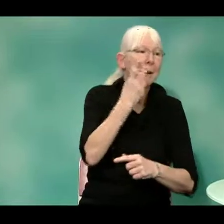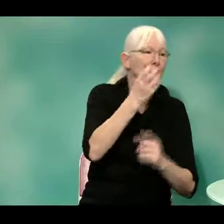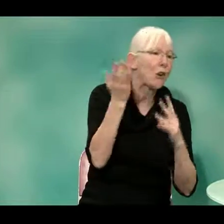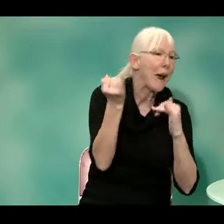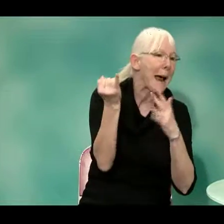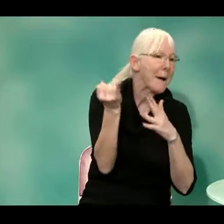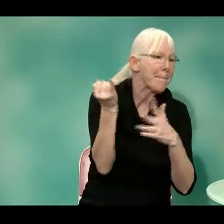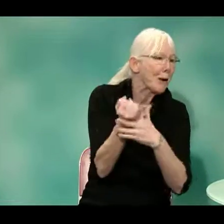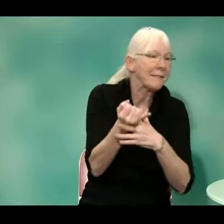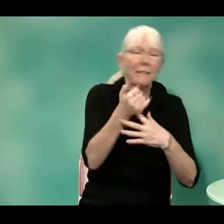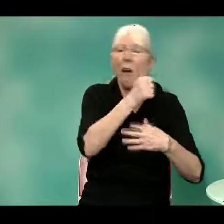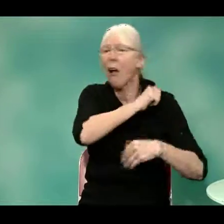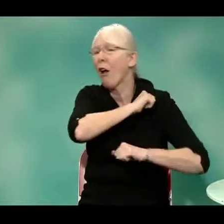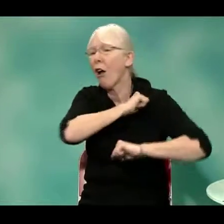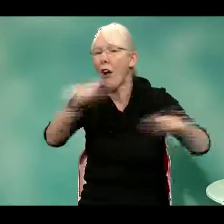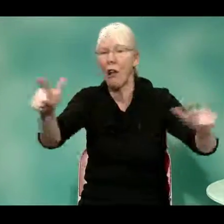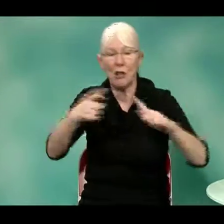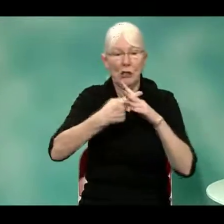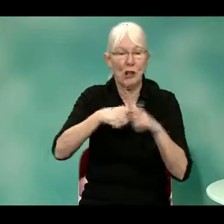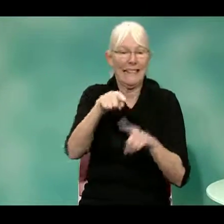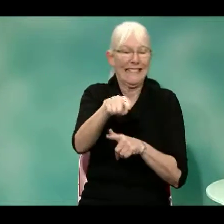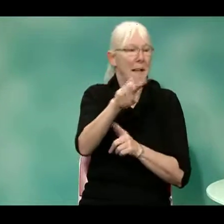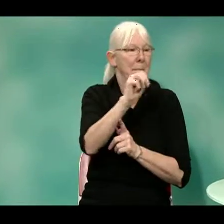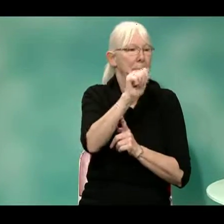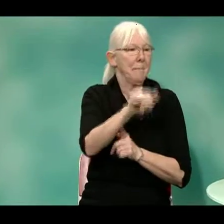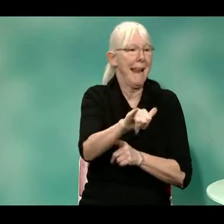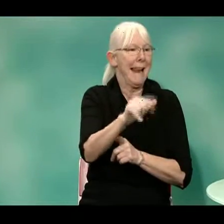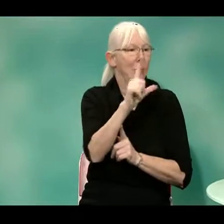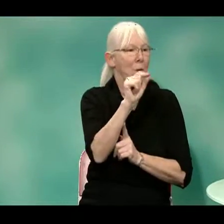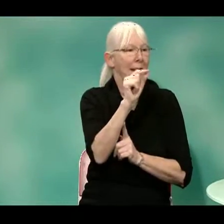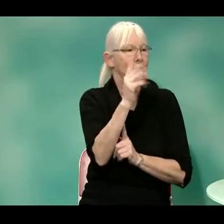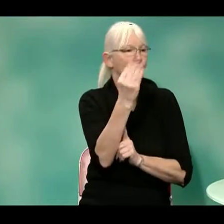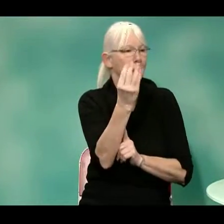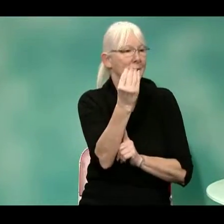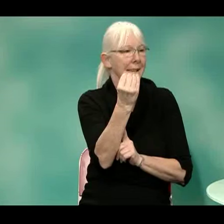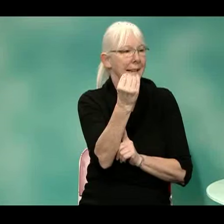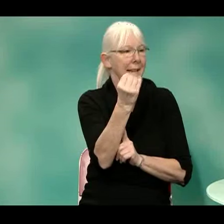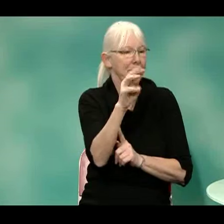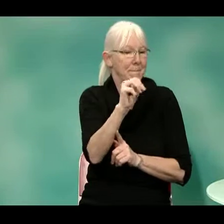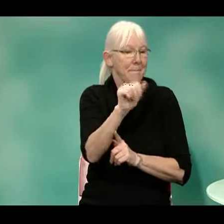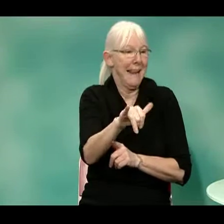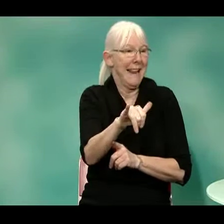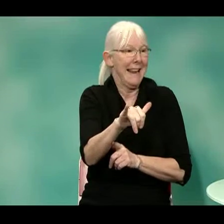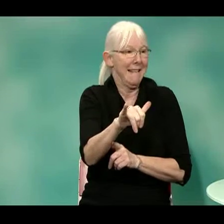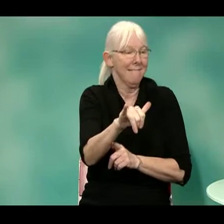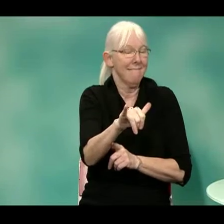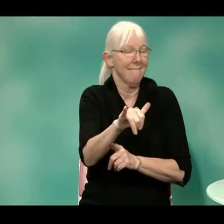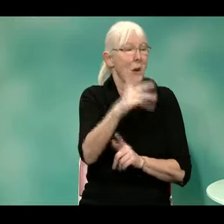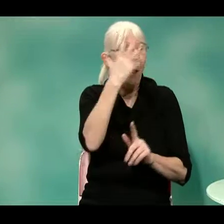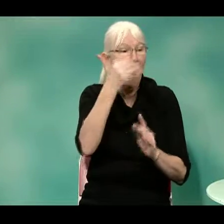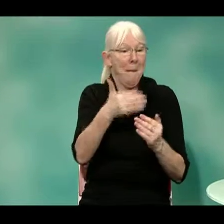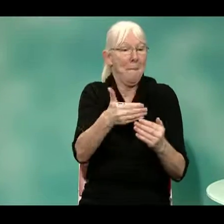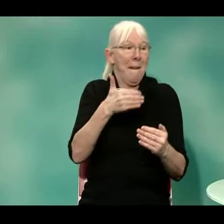for anybody, you know, for speech impairments, for hearing people, for deaf people, for hard of hearing people. Um,